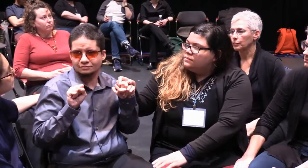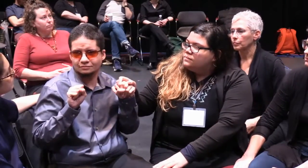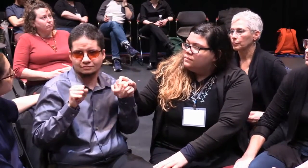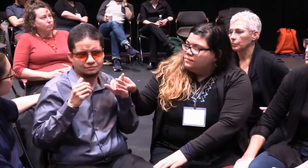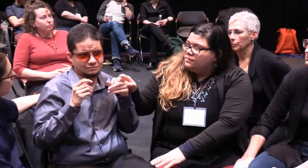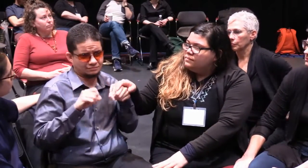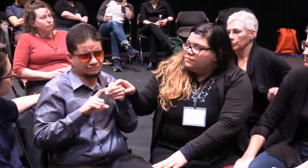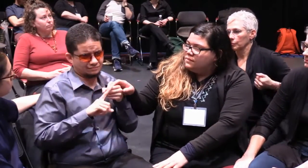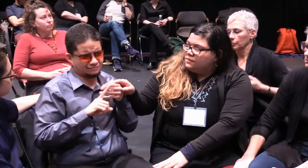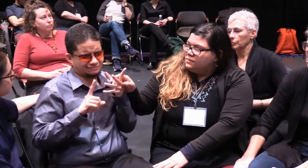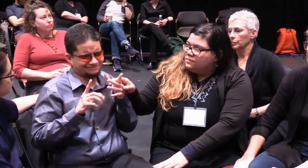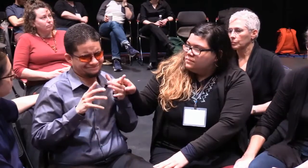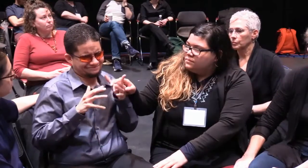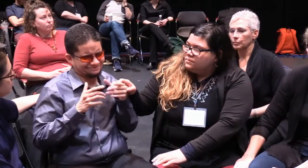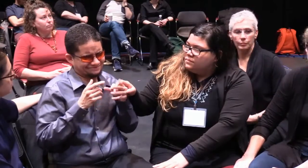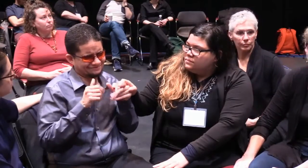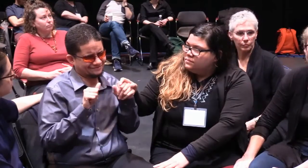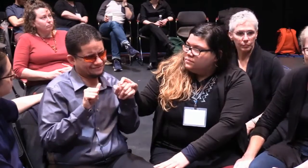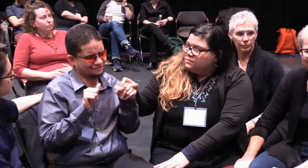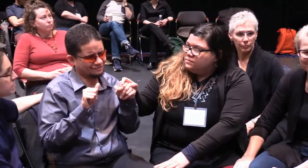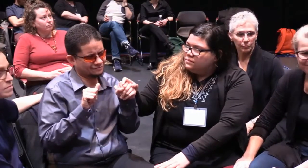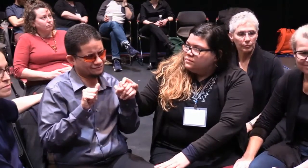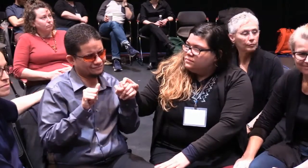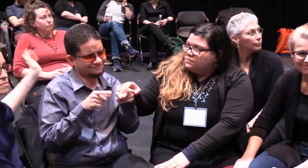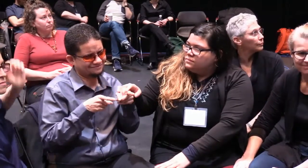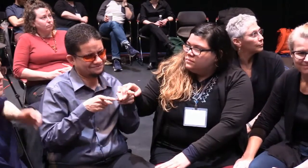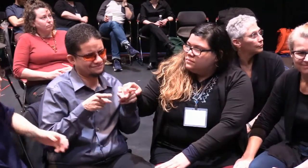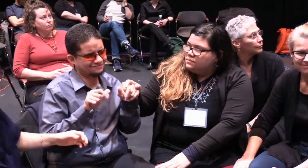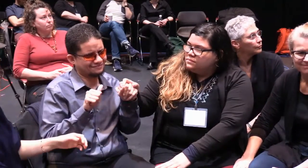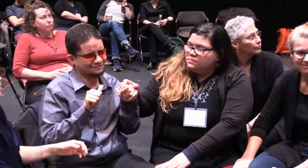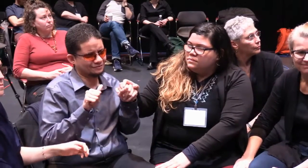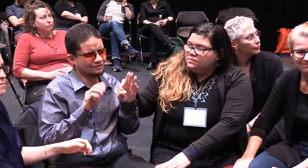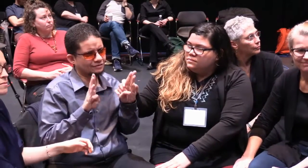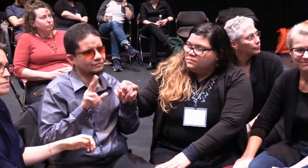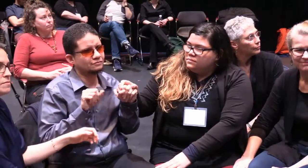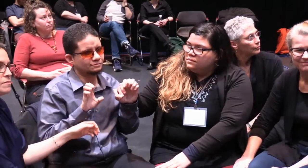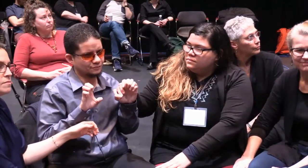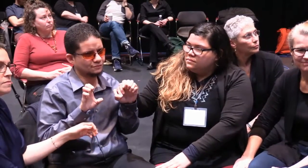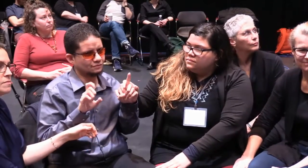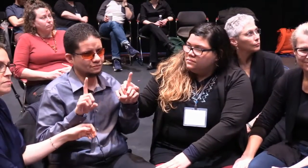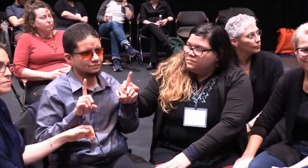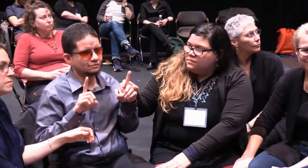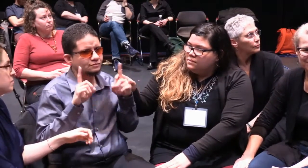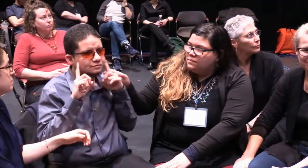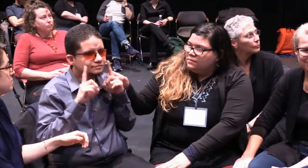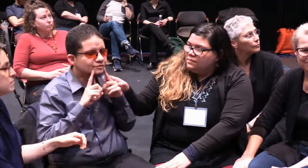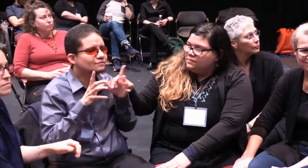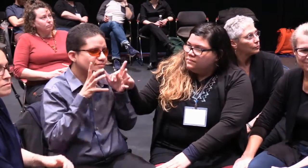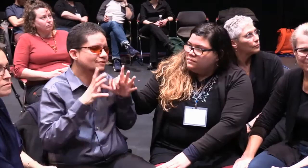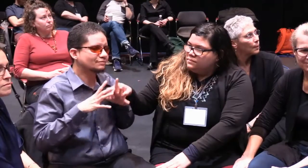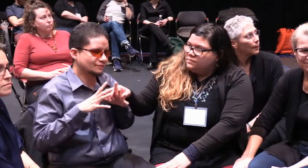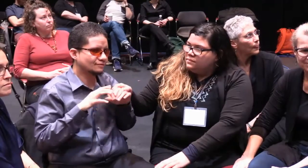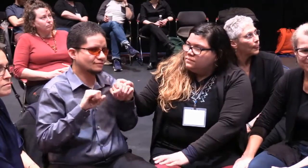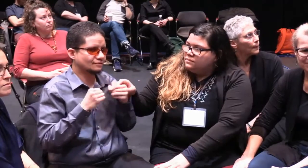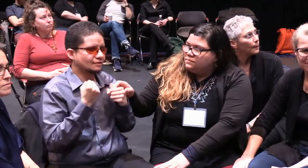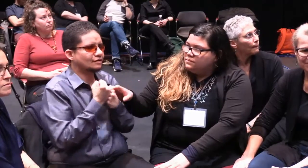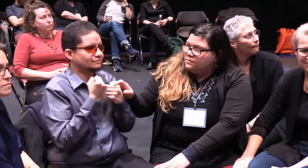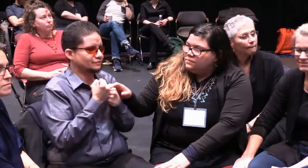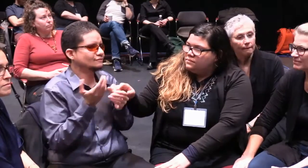-Blind people? You know, how do we attend a publicized